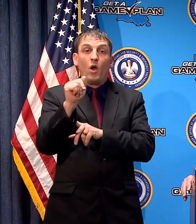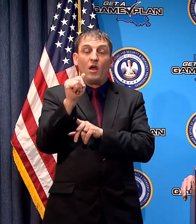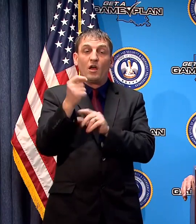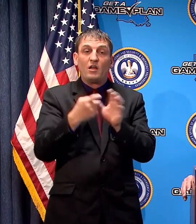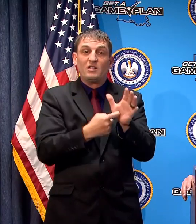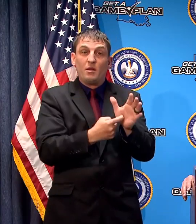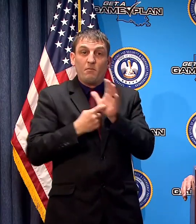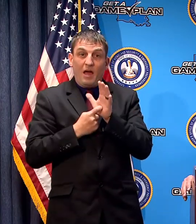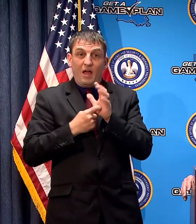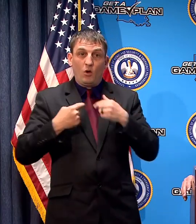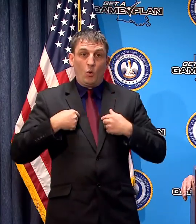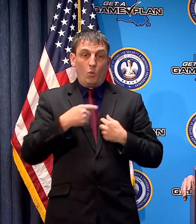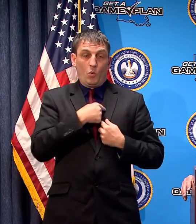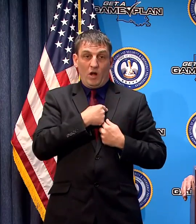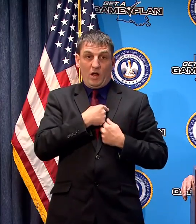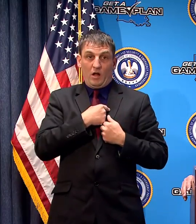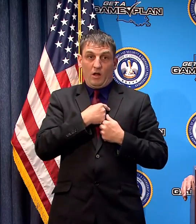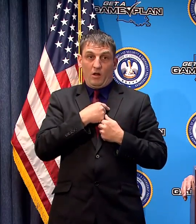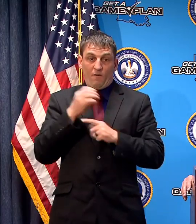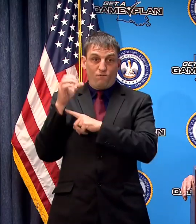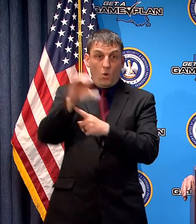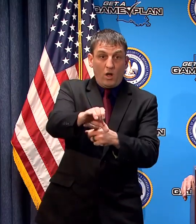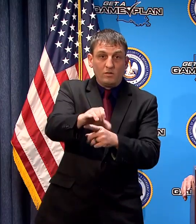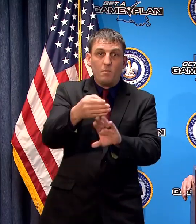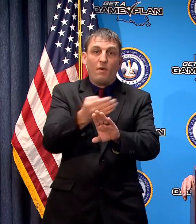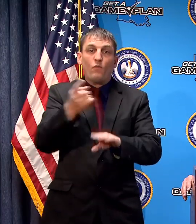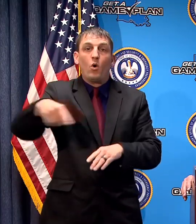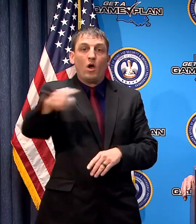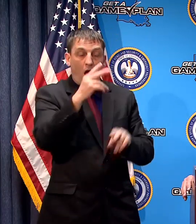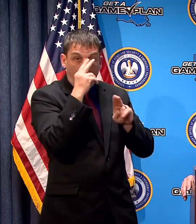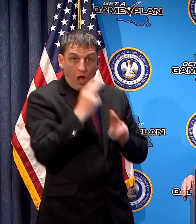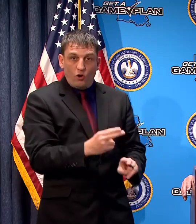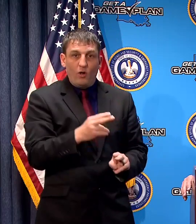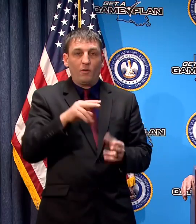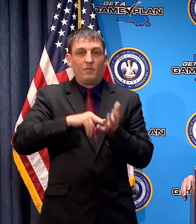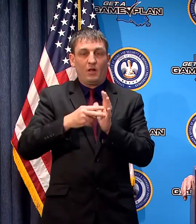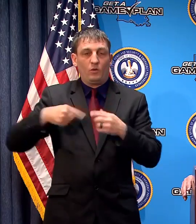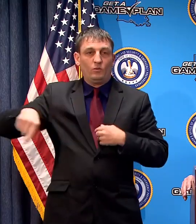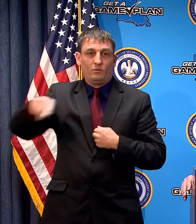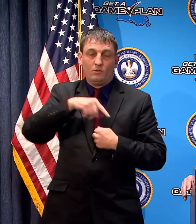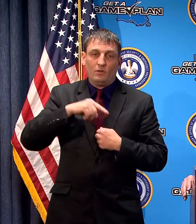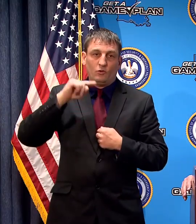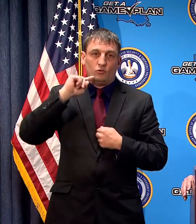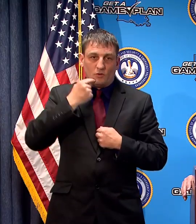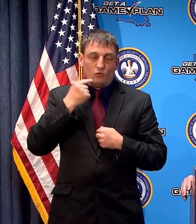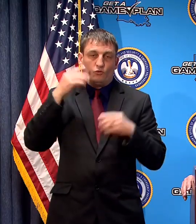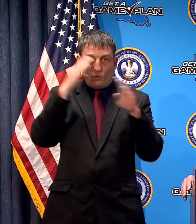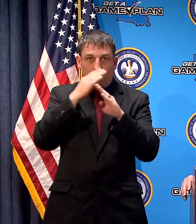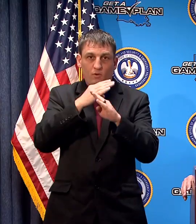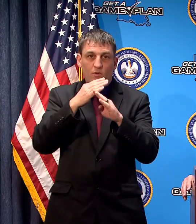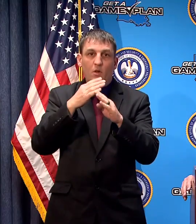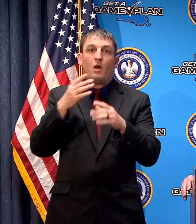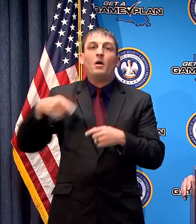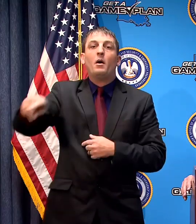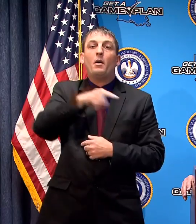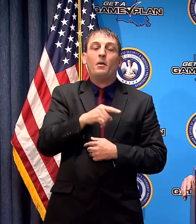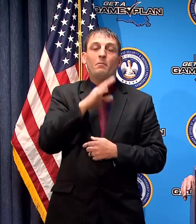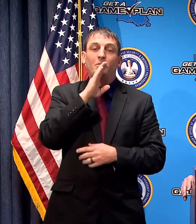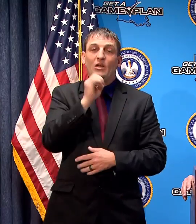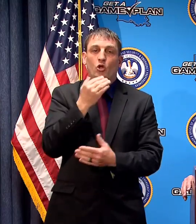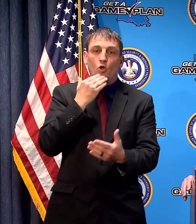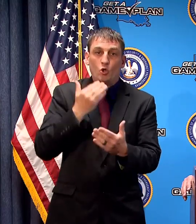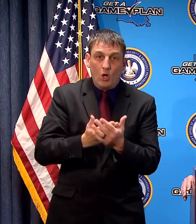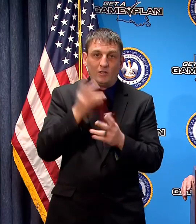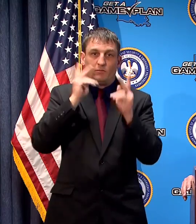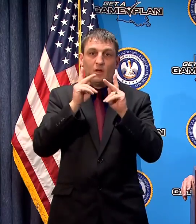before they honor it we're in deep trouble we are in deep trouble so I'm asking people to be good citizens like